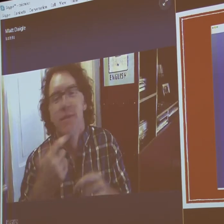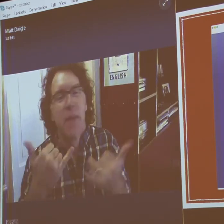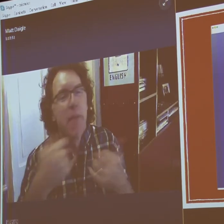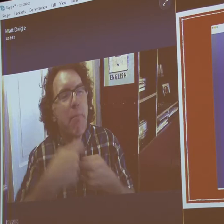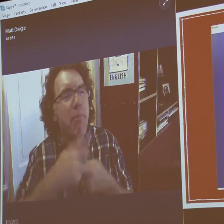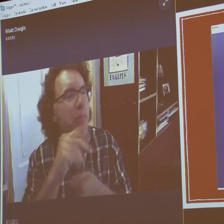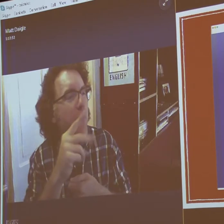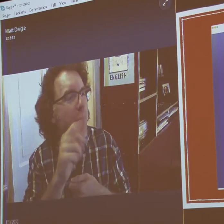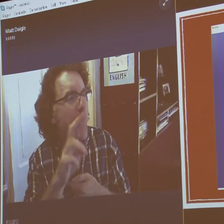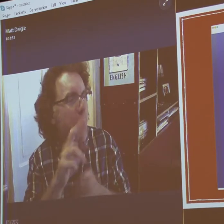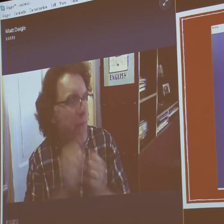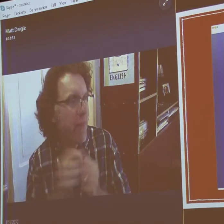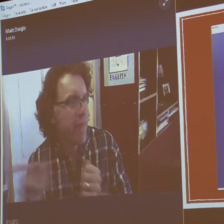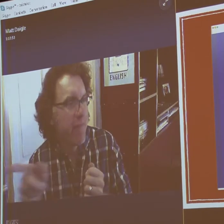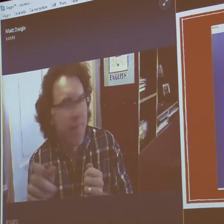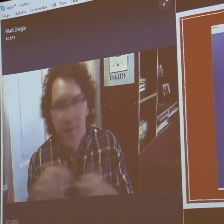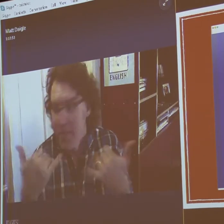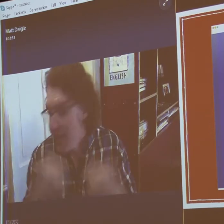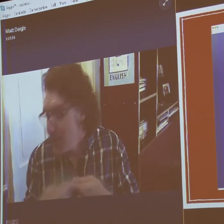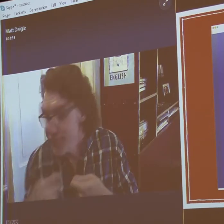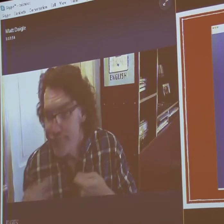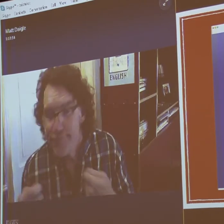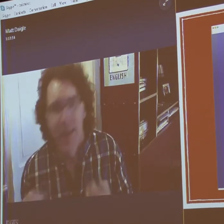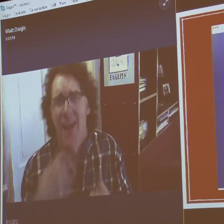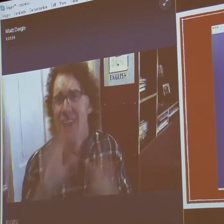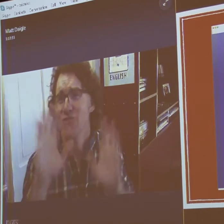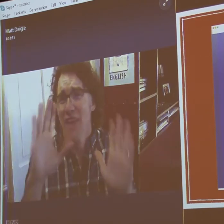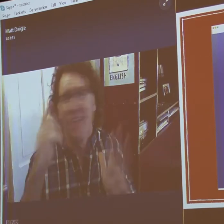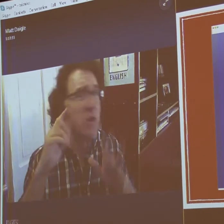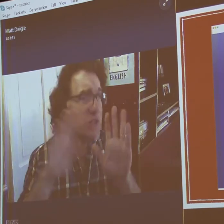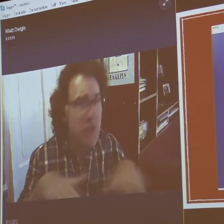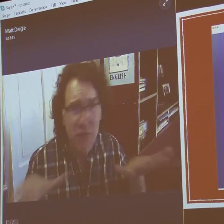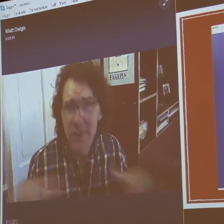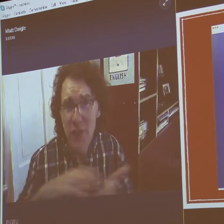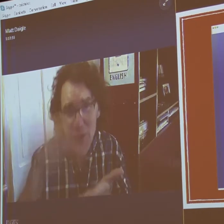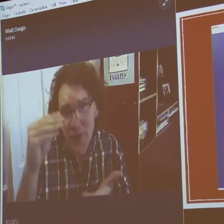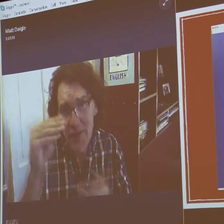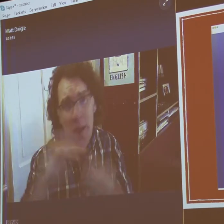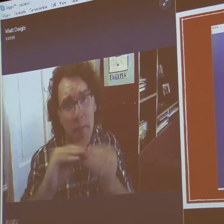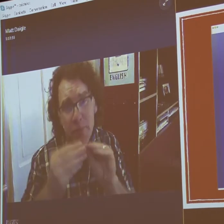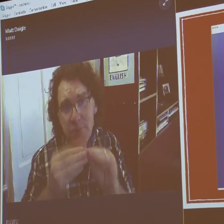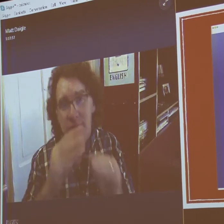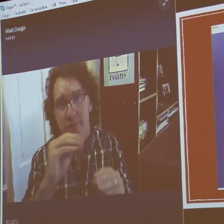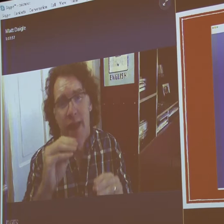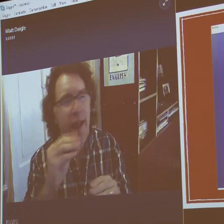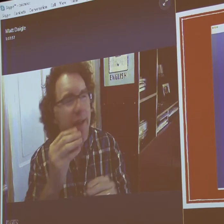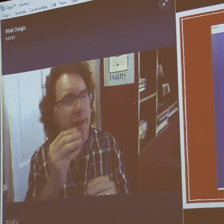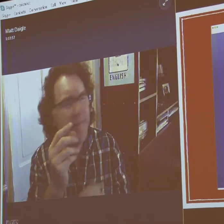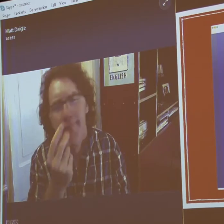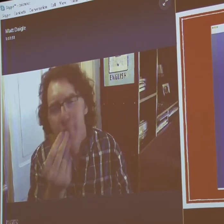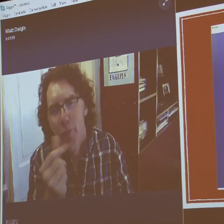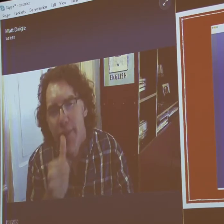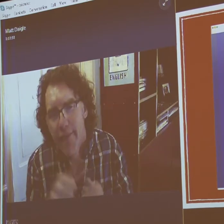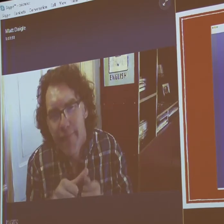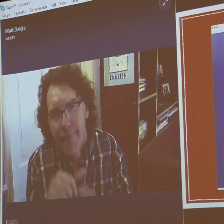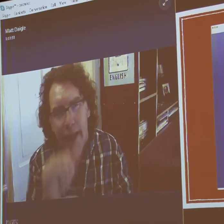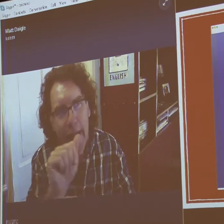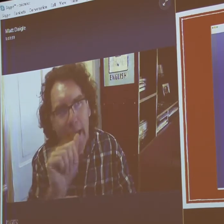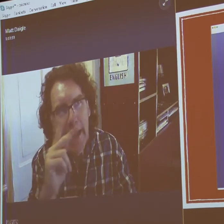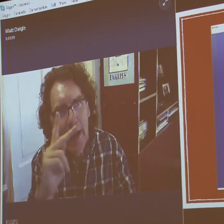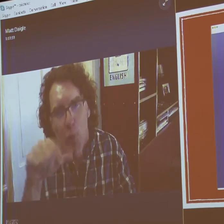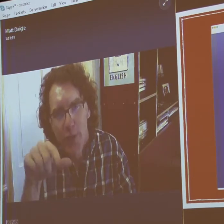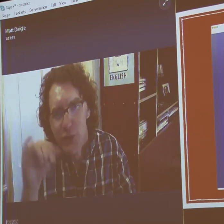My good friend and I, we play poker, and we use the That Deaf Guy cards. And also, it's great